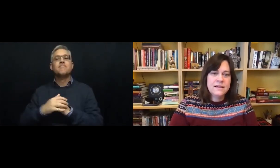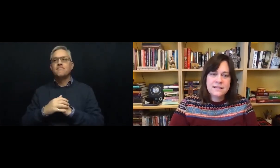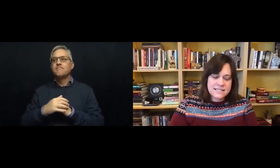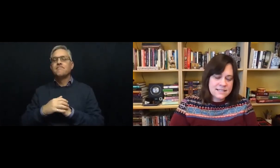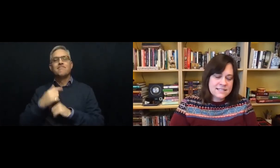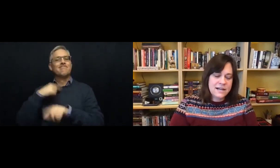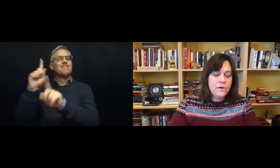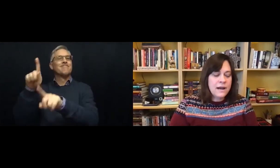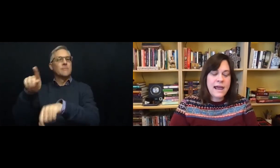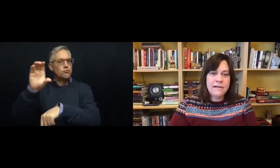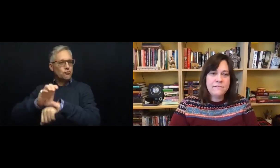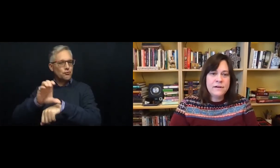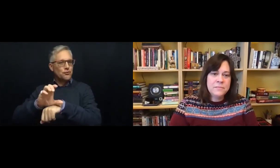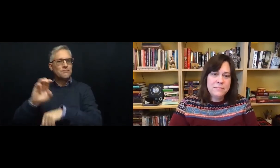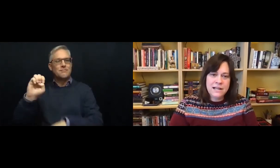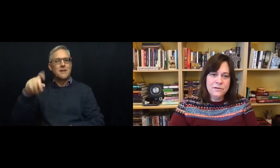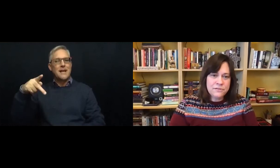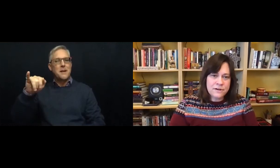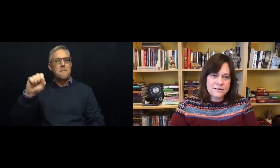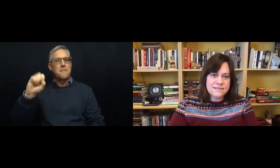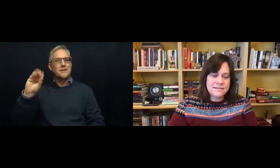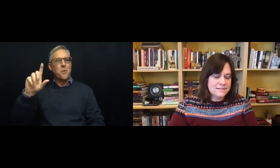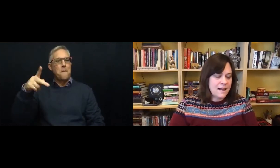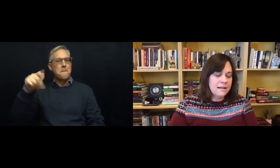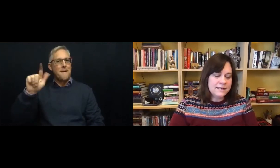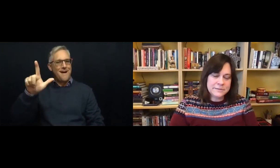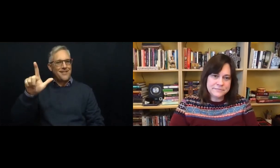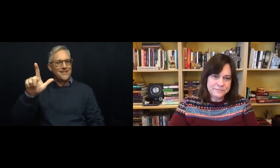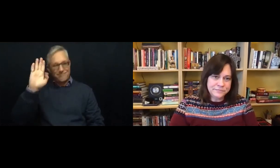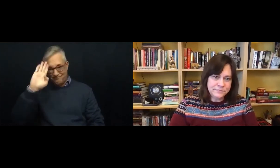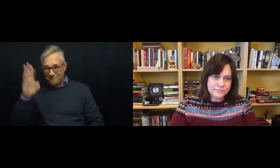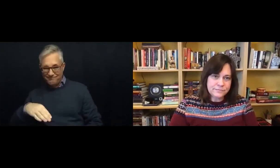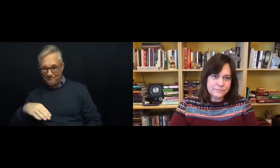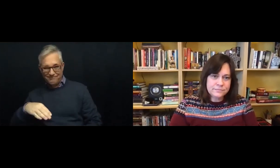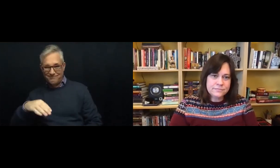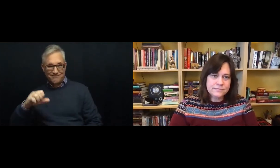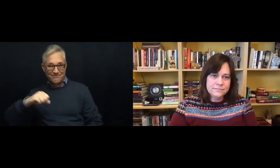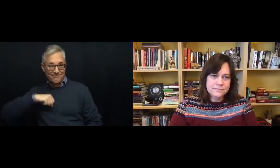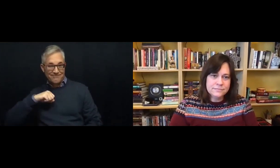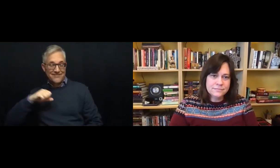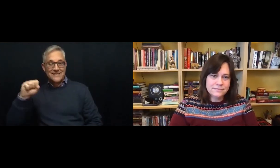St. Andrews, each about six St. Andrews,